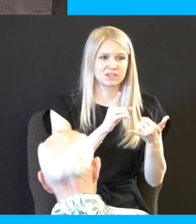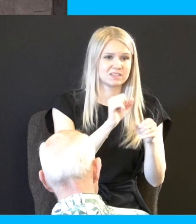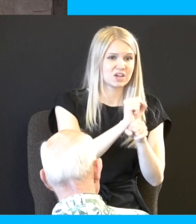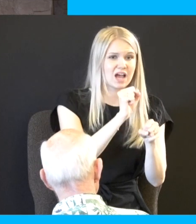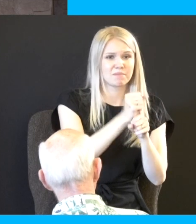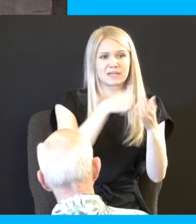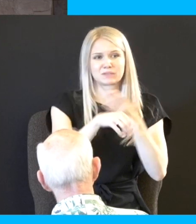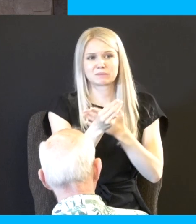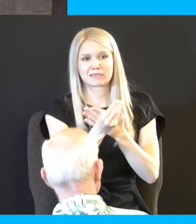facing right now